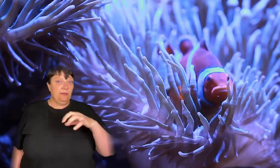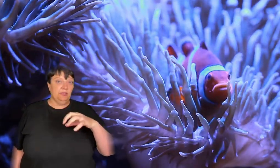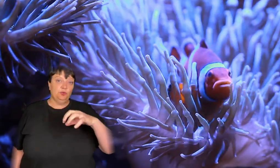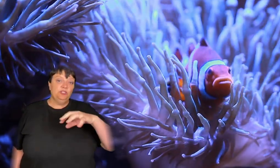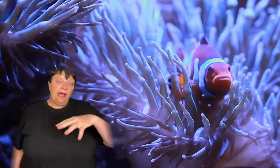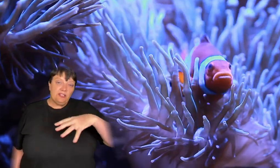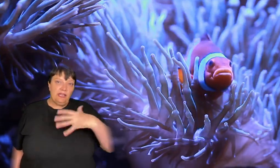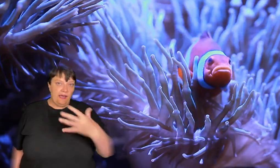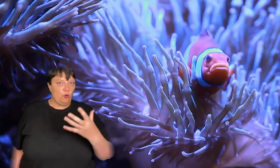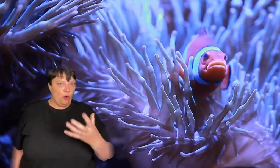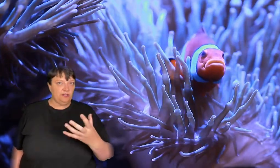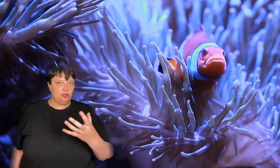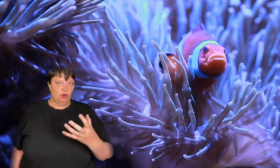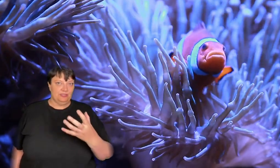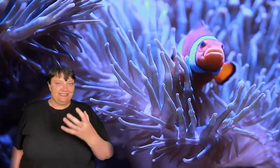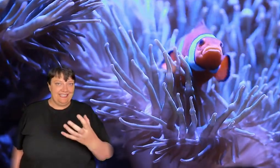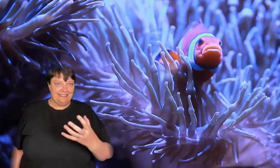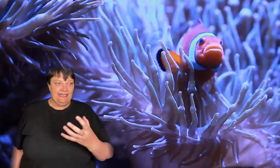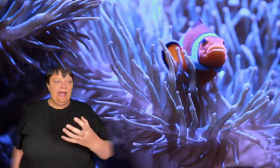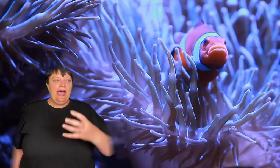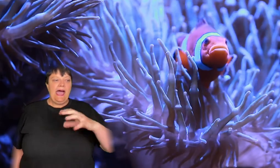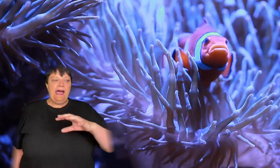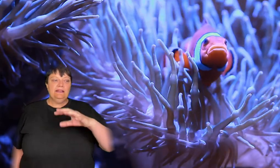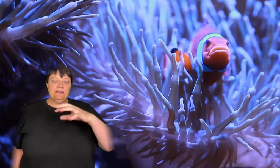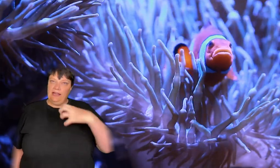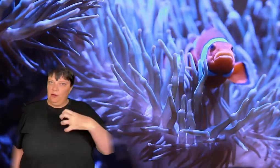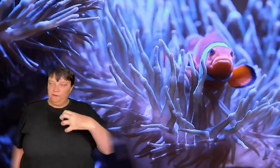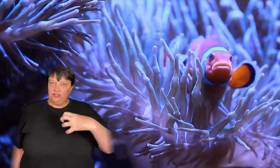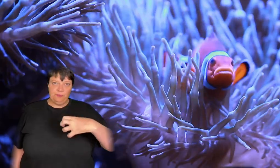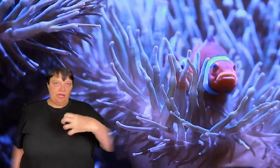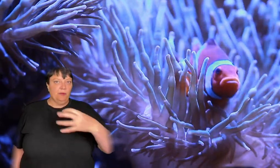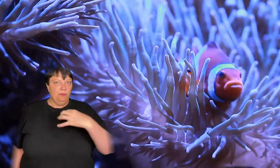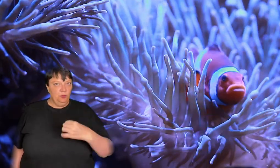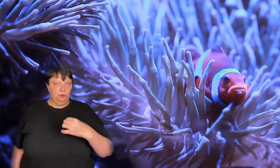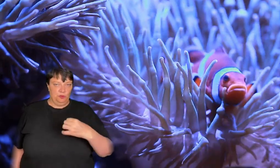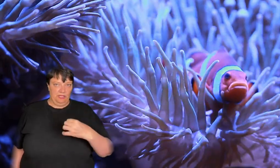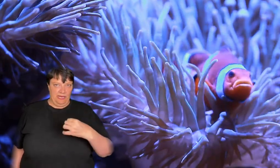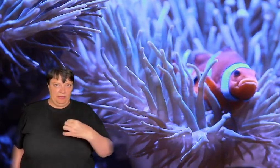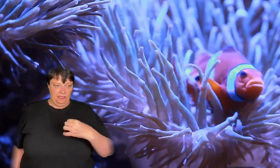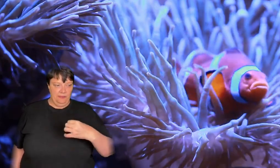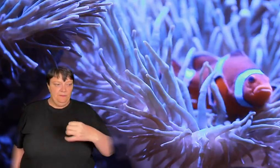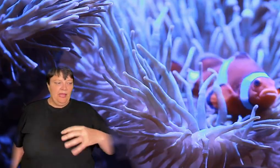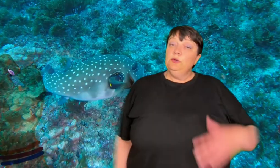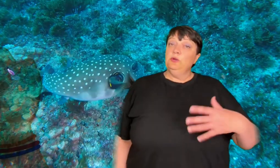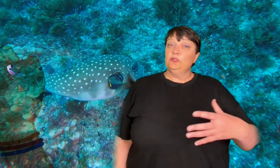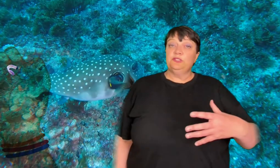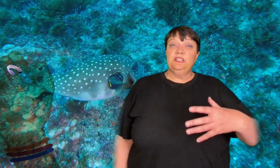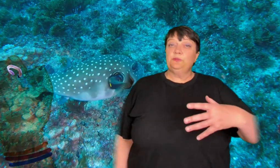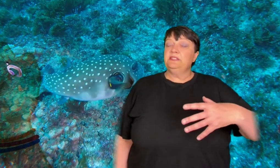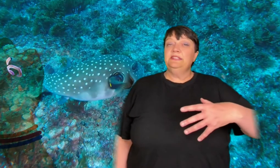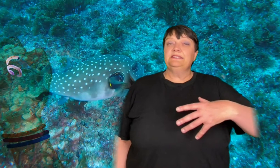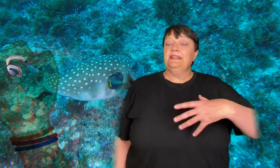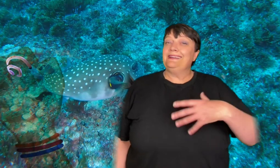anemones which actually have quite a strong sting and the clownfish has become immune to the anemone. You can